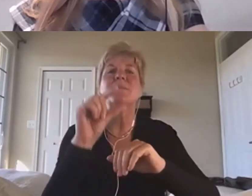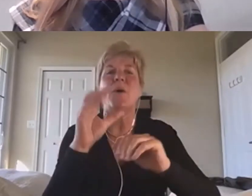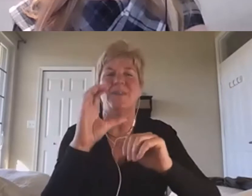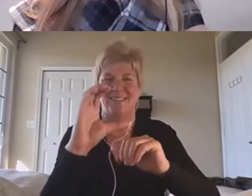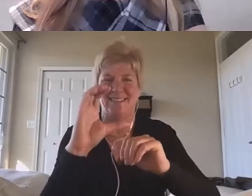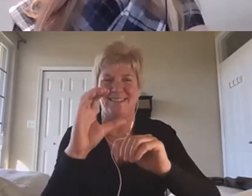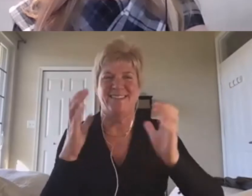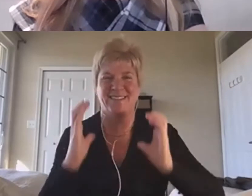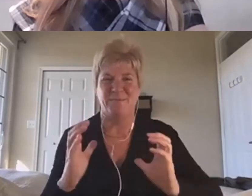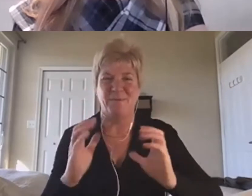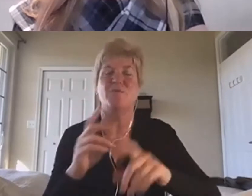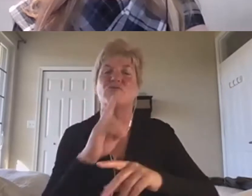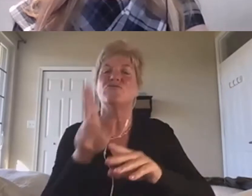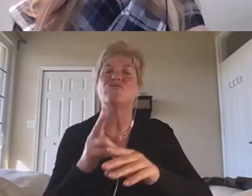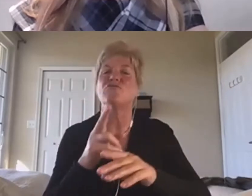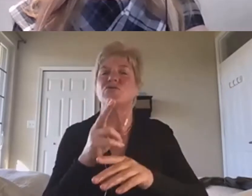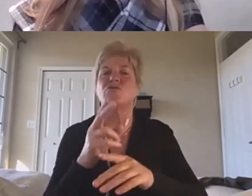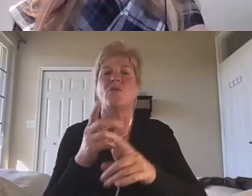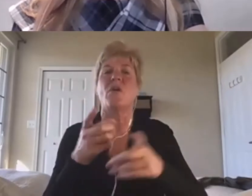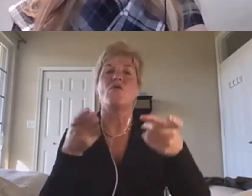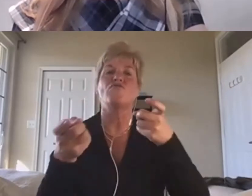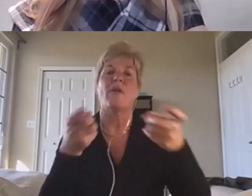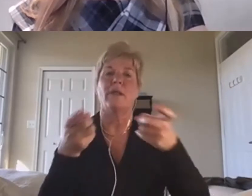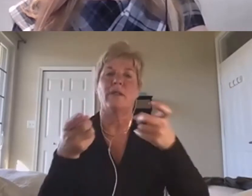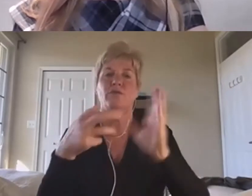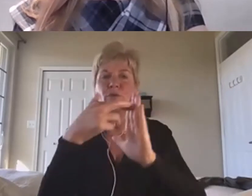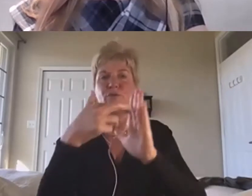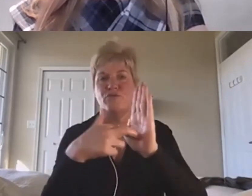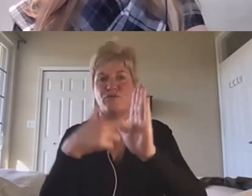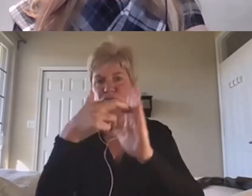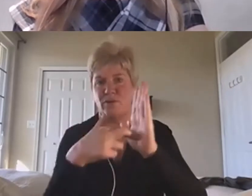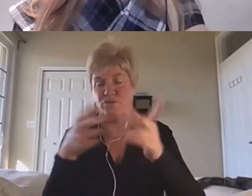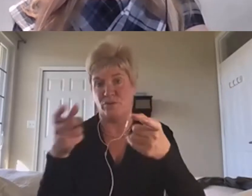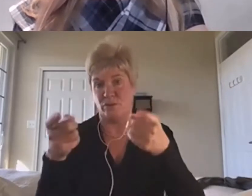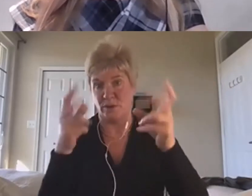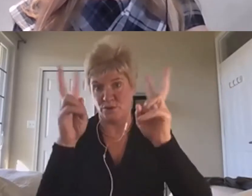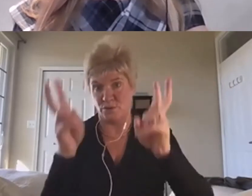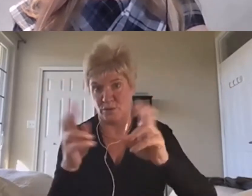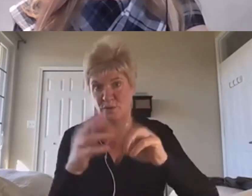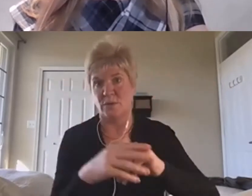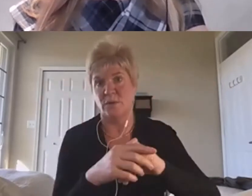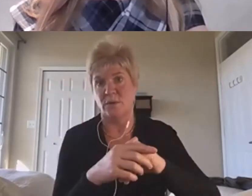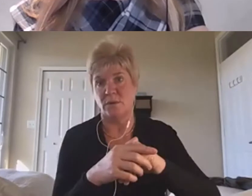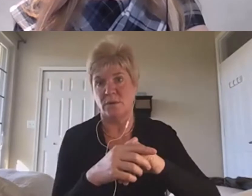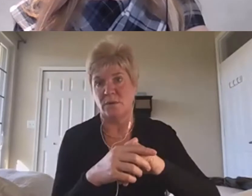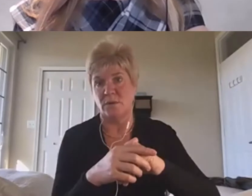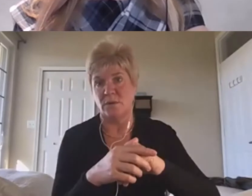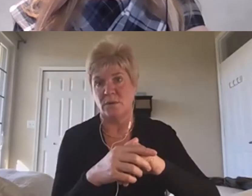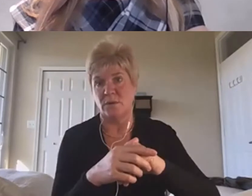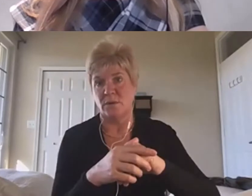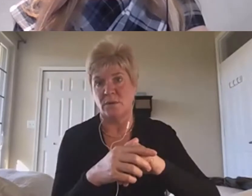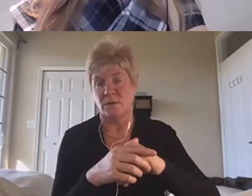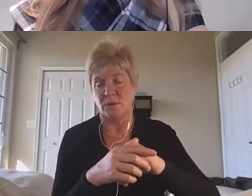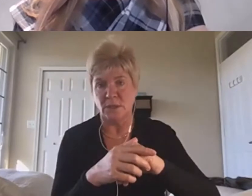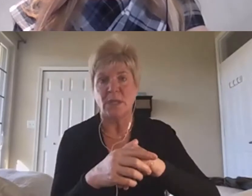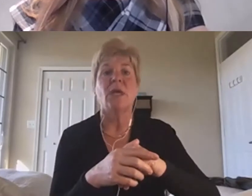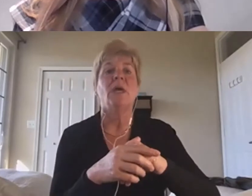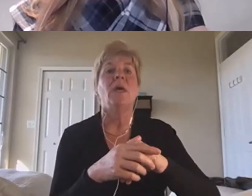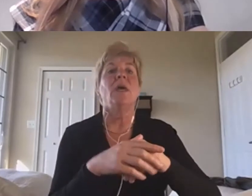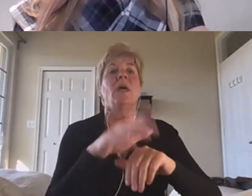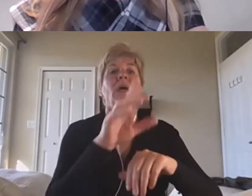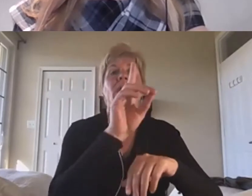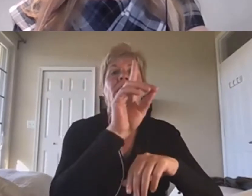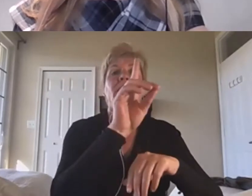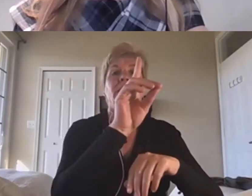regulatory issue, right? So, rather than looking at disability as a way to connect with